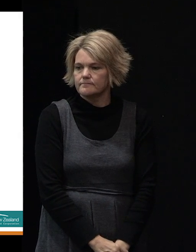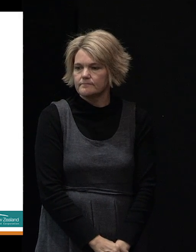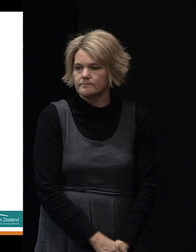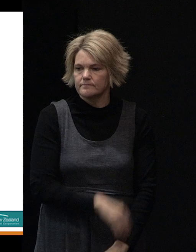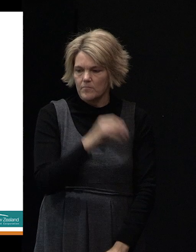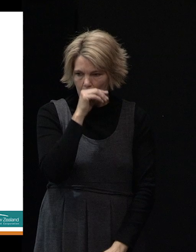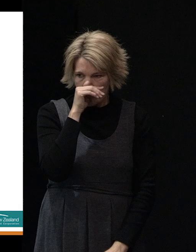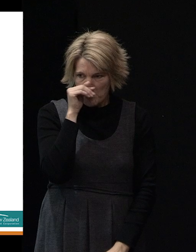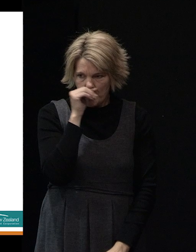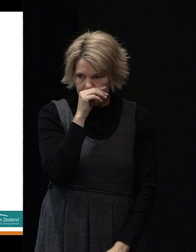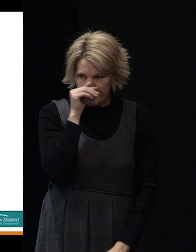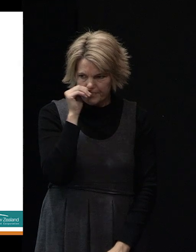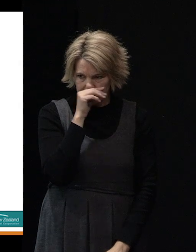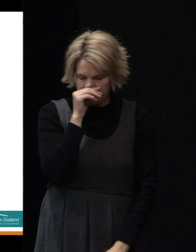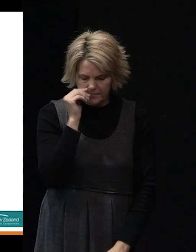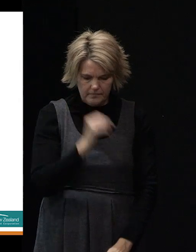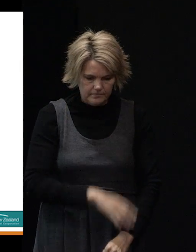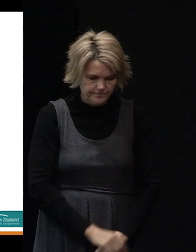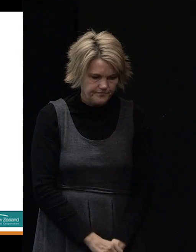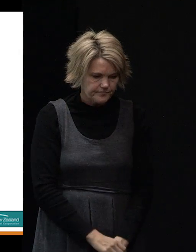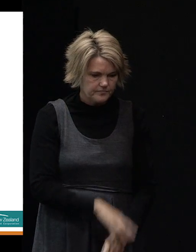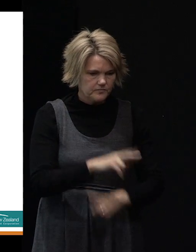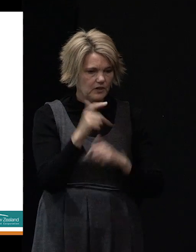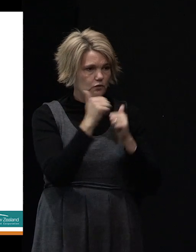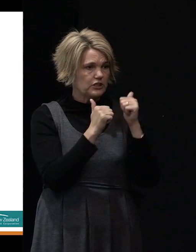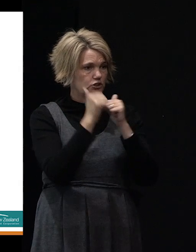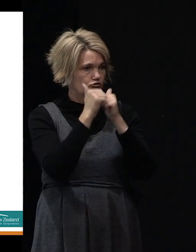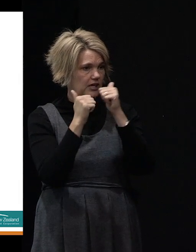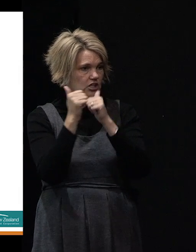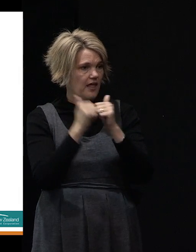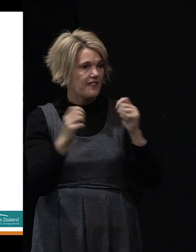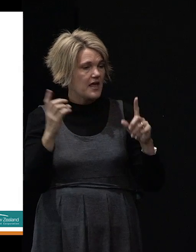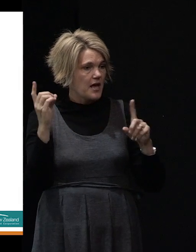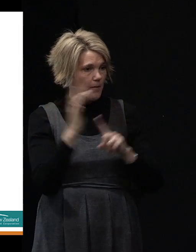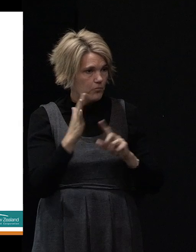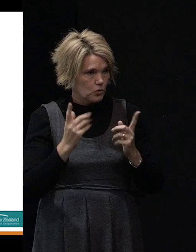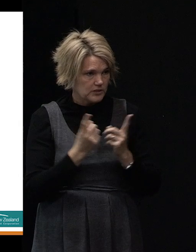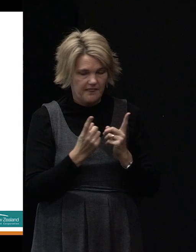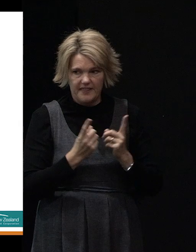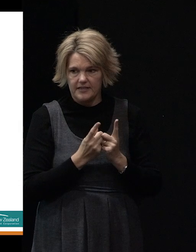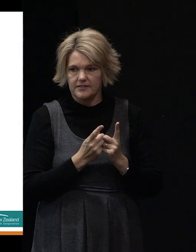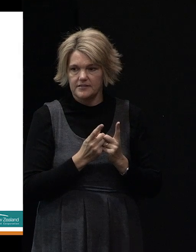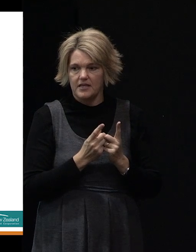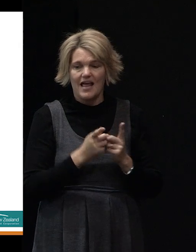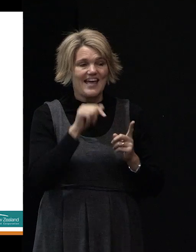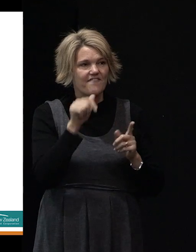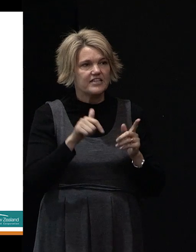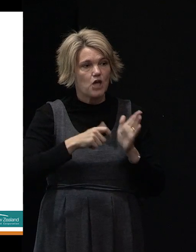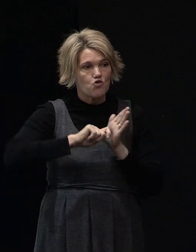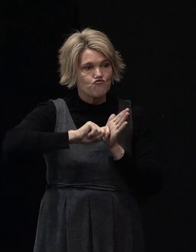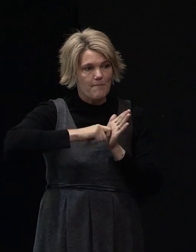For the structural guys, the important things are in terms of a repair of a building